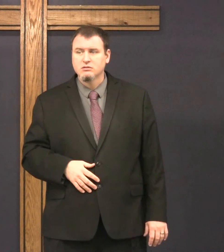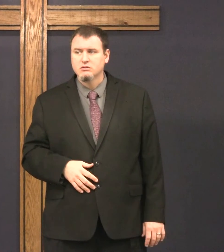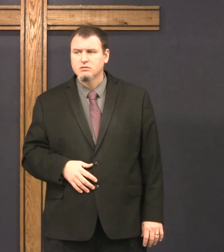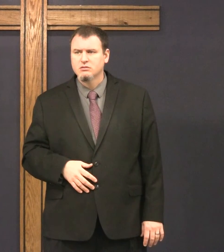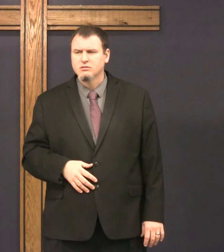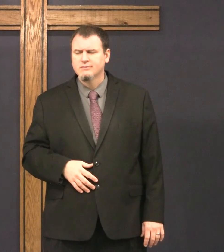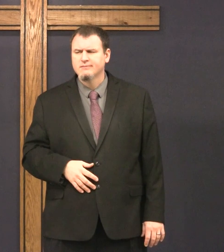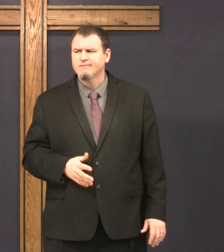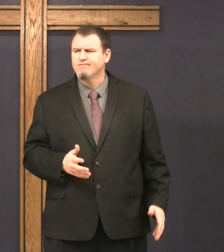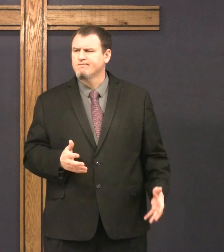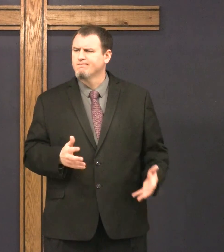because of science.